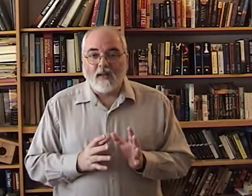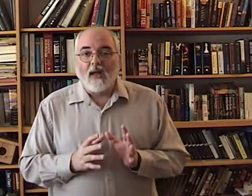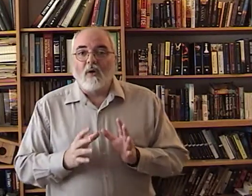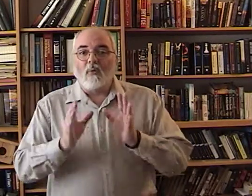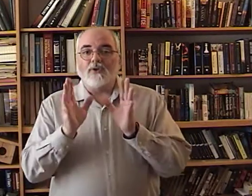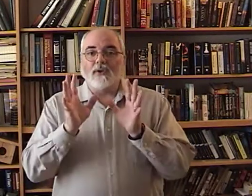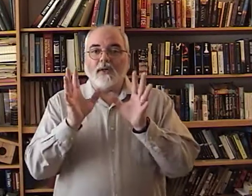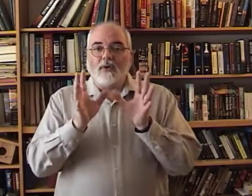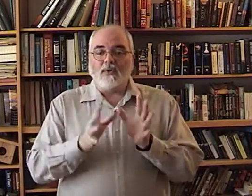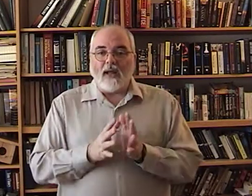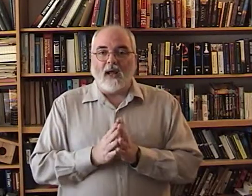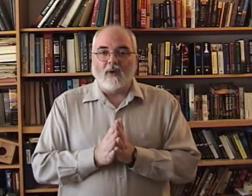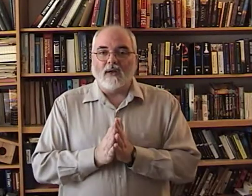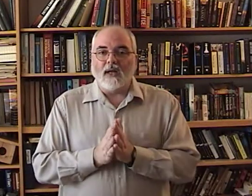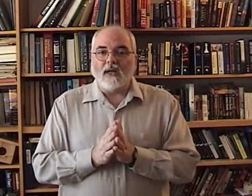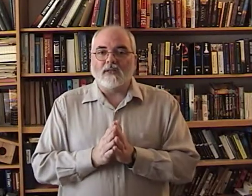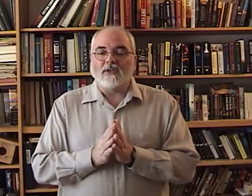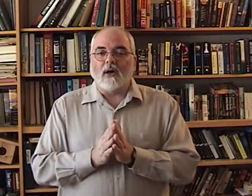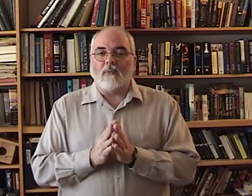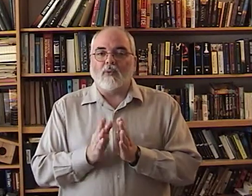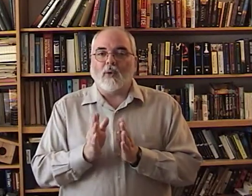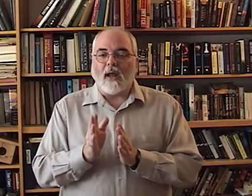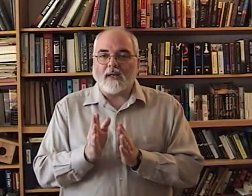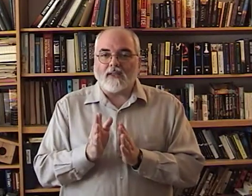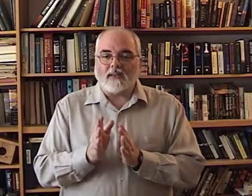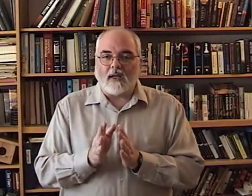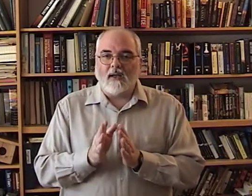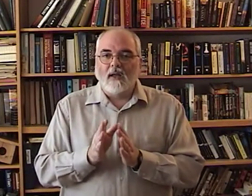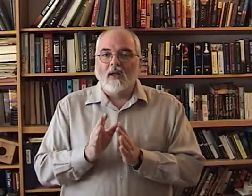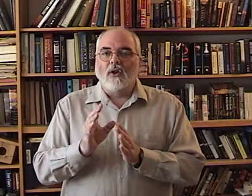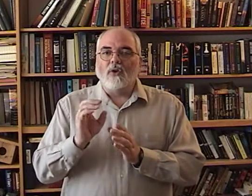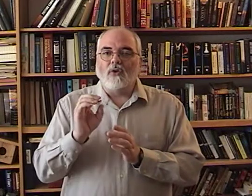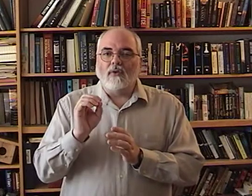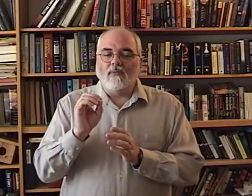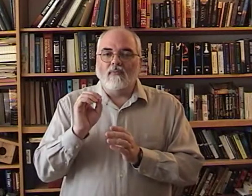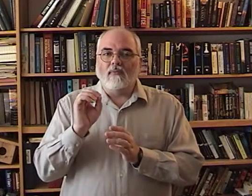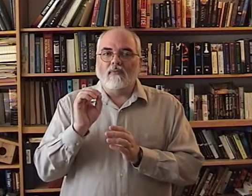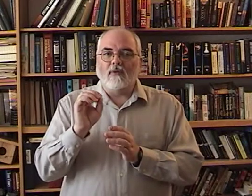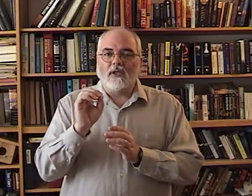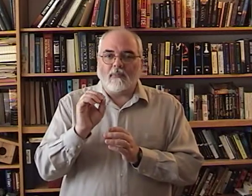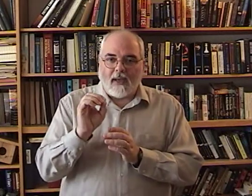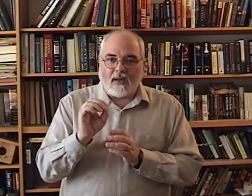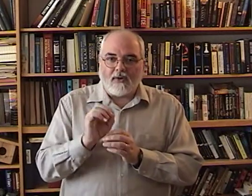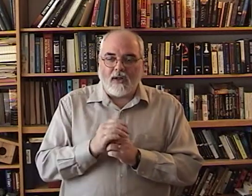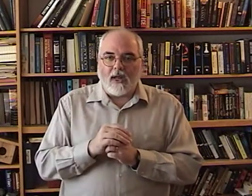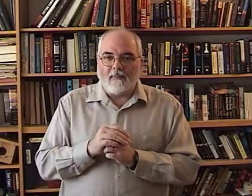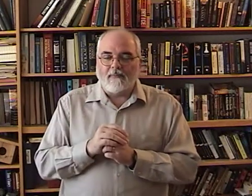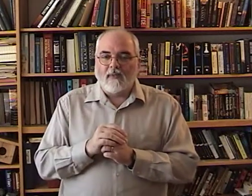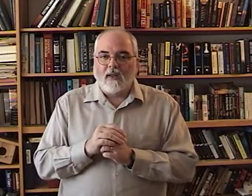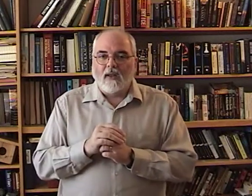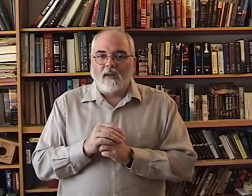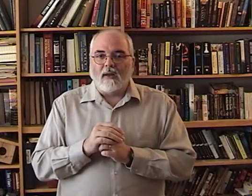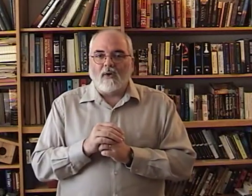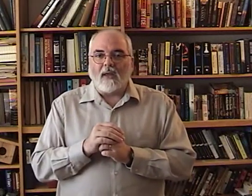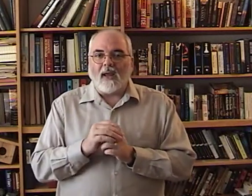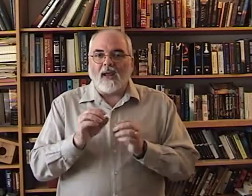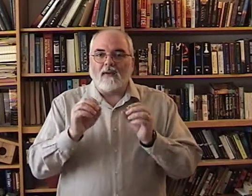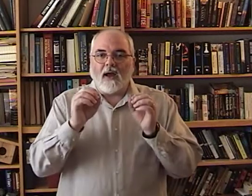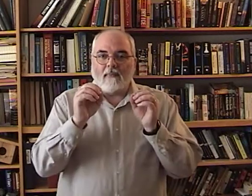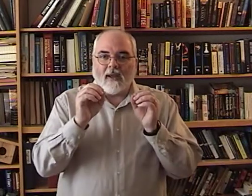What you need to do now is start practicing spelling your name. Okay? And not make